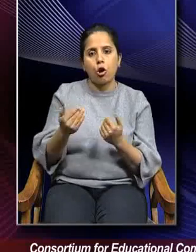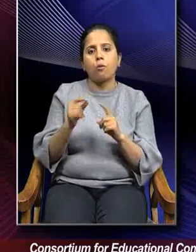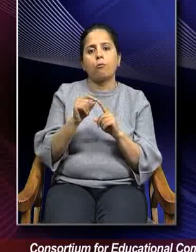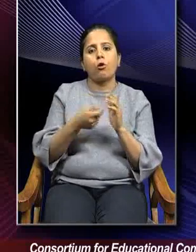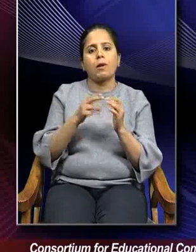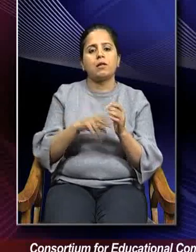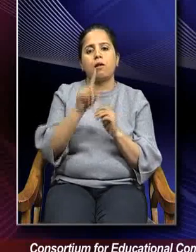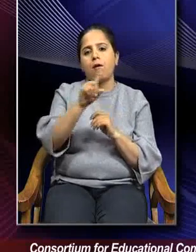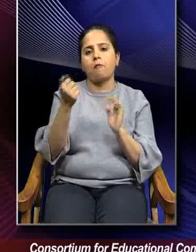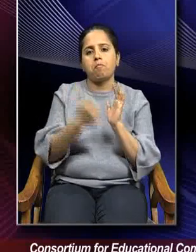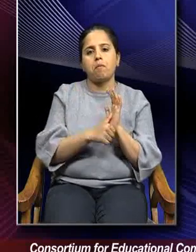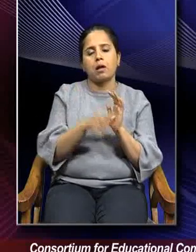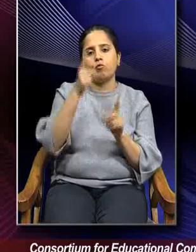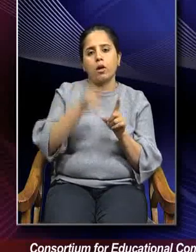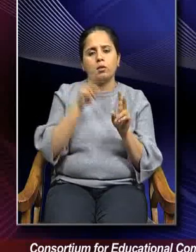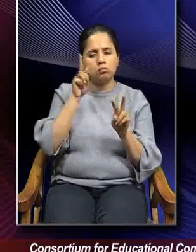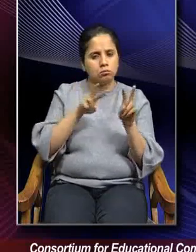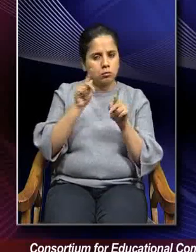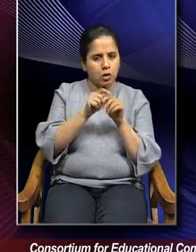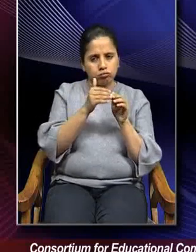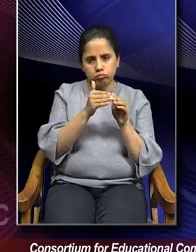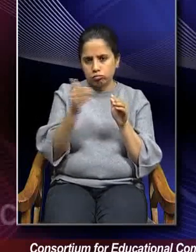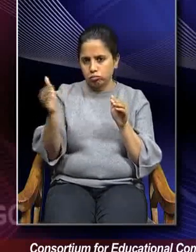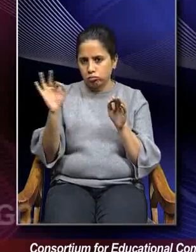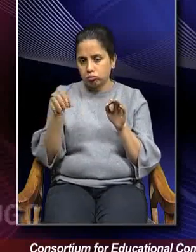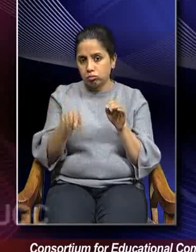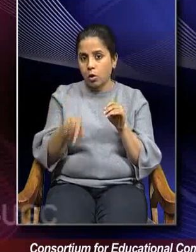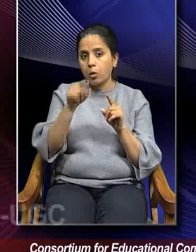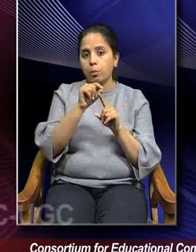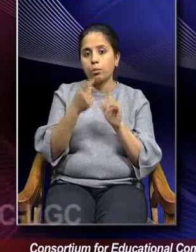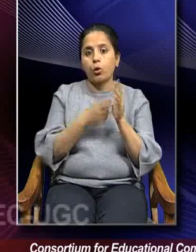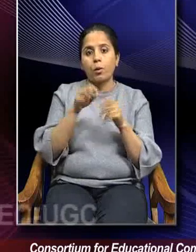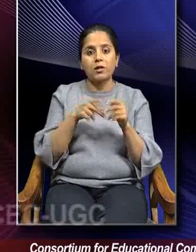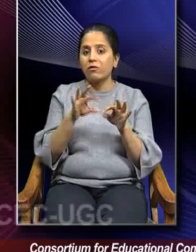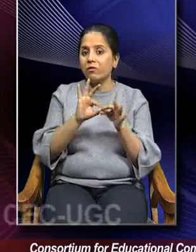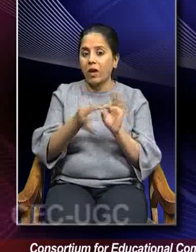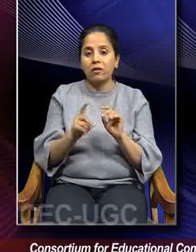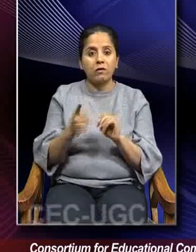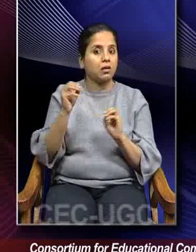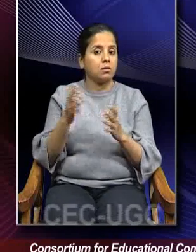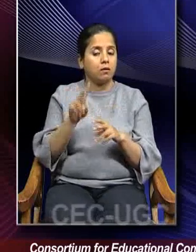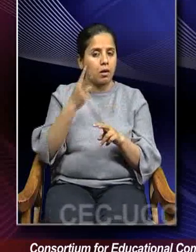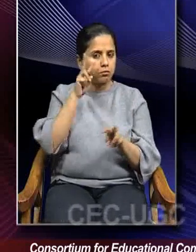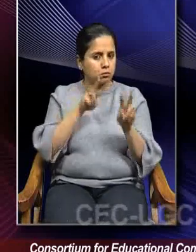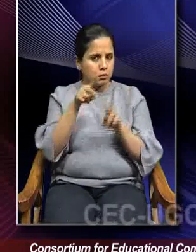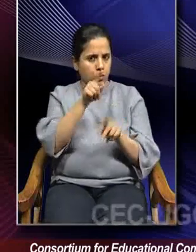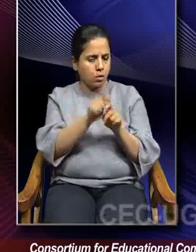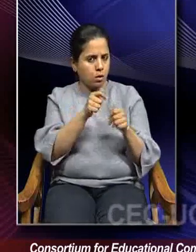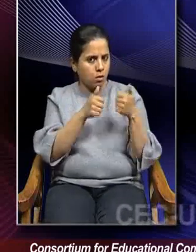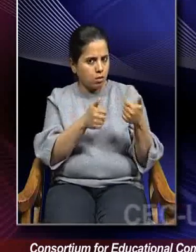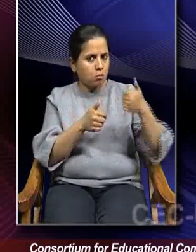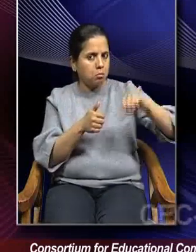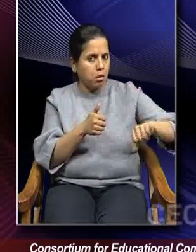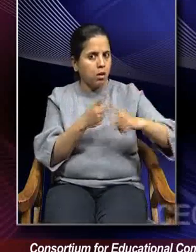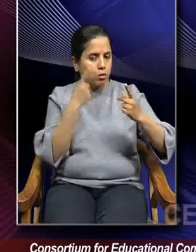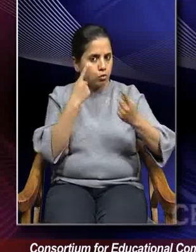11 month period or one year period. Employees are put on probation in order to make a direct observation, whether the employee can